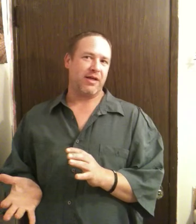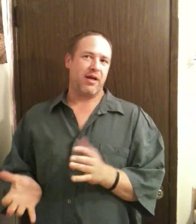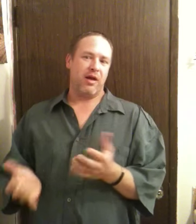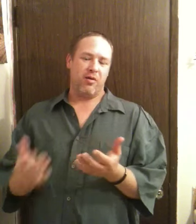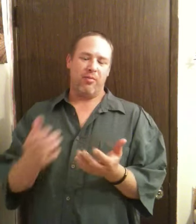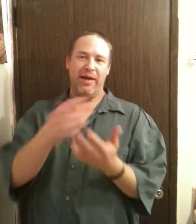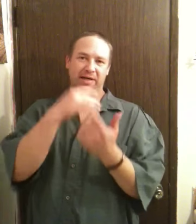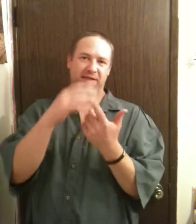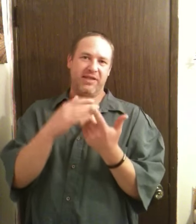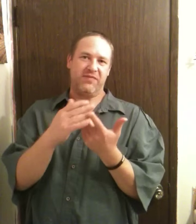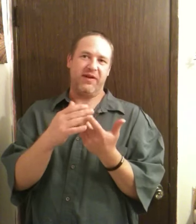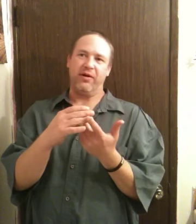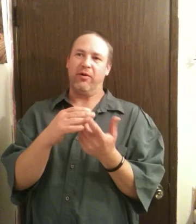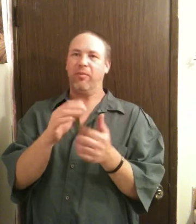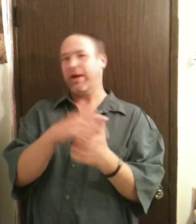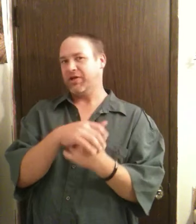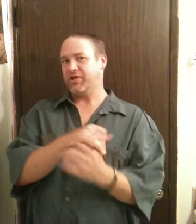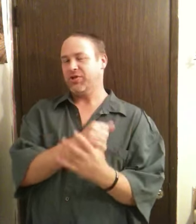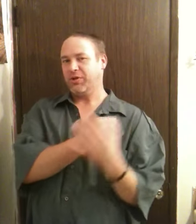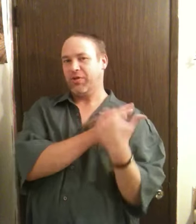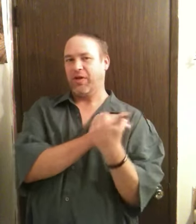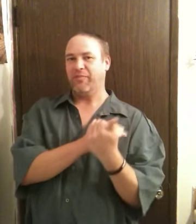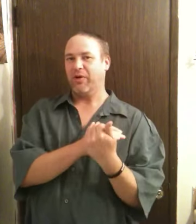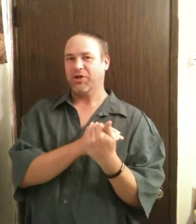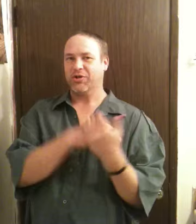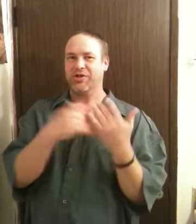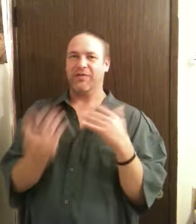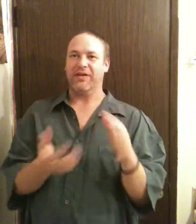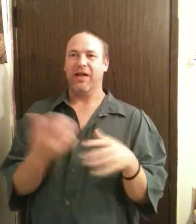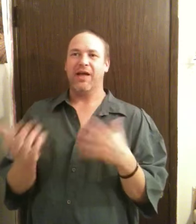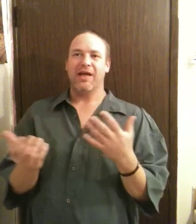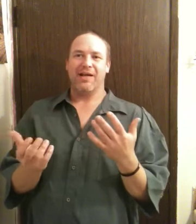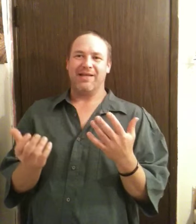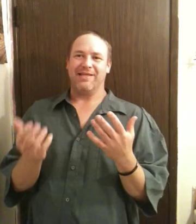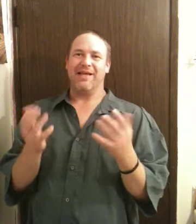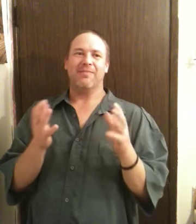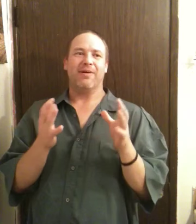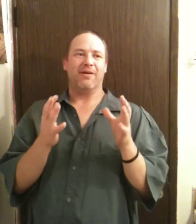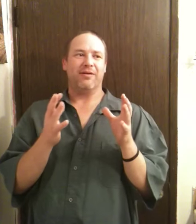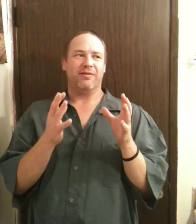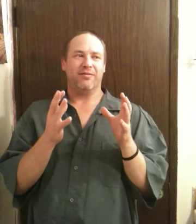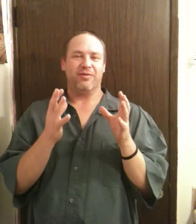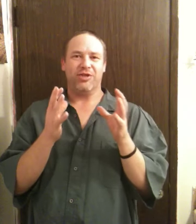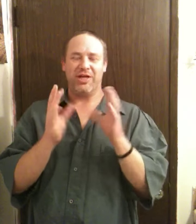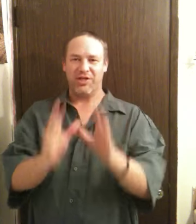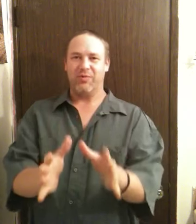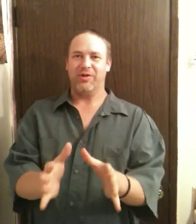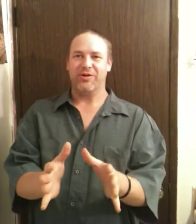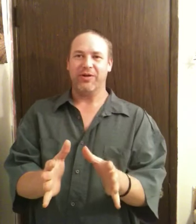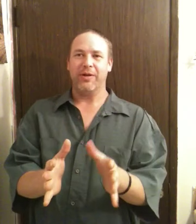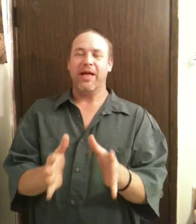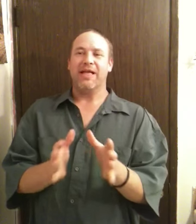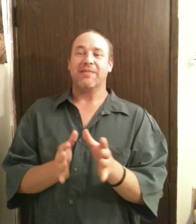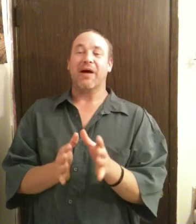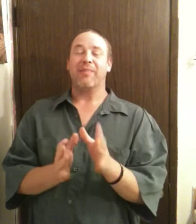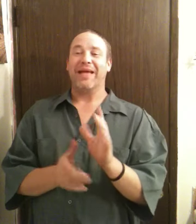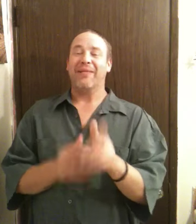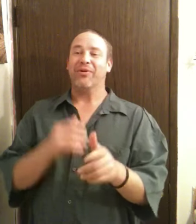minus this finger or minus using your thumb pressure or stuff like that. It's not about changing what you do. It's about being able